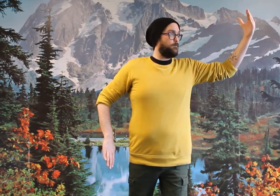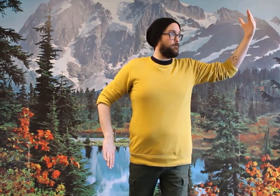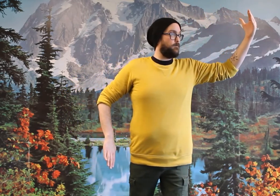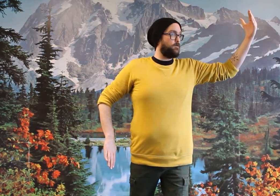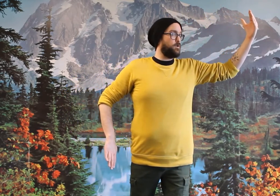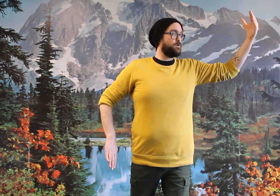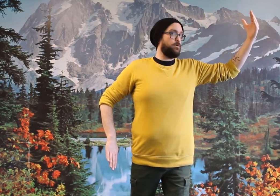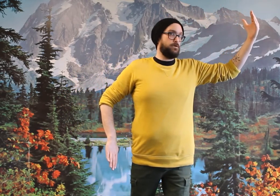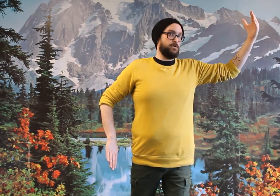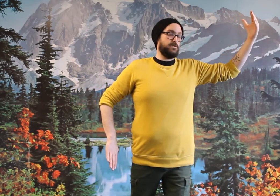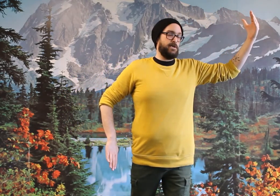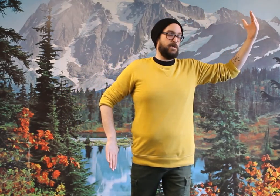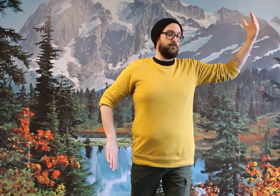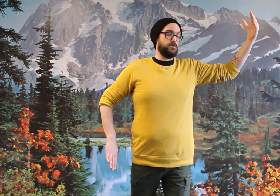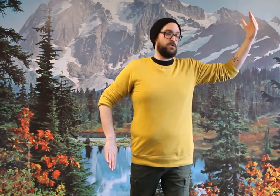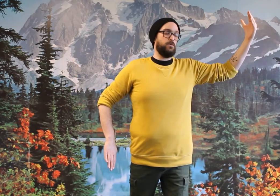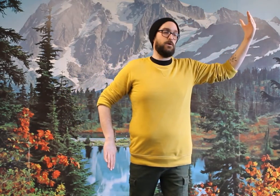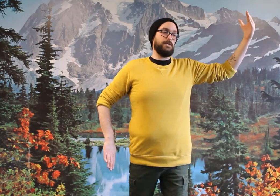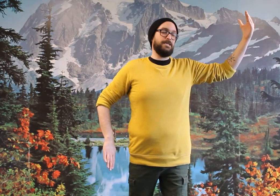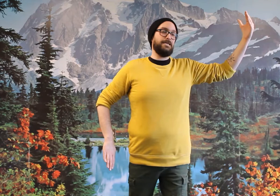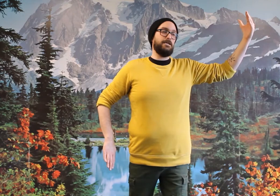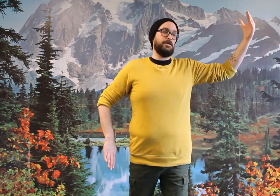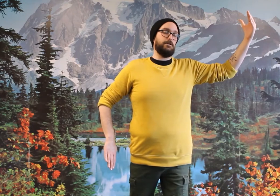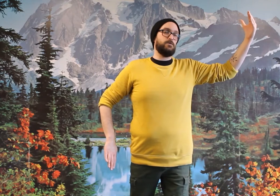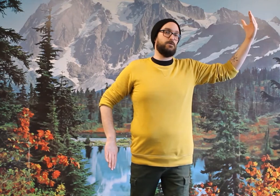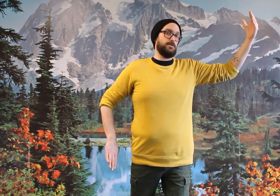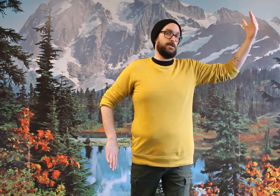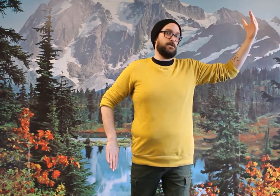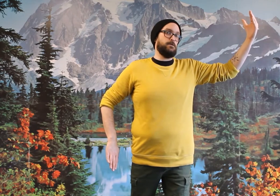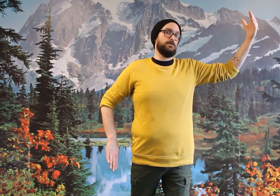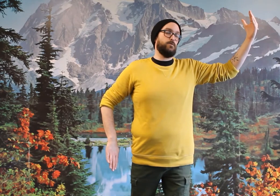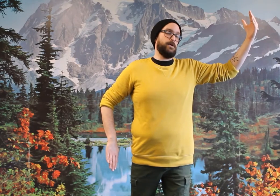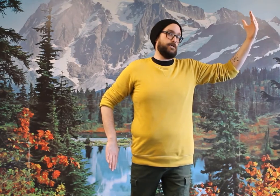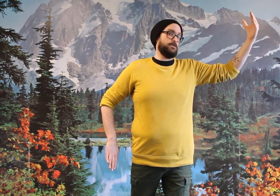For those who are doing the standing version, want to lean in towards the hand that's raised.